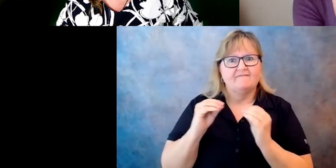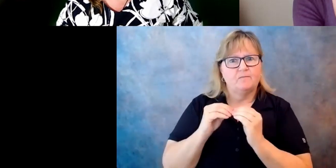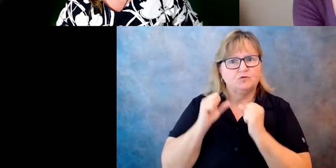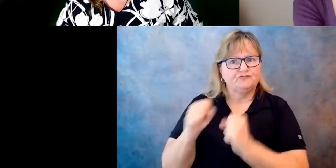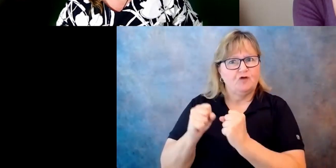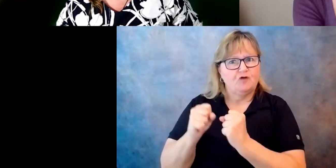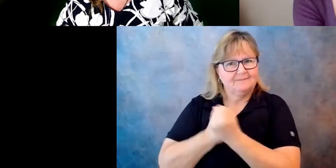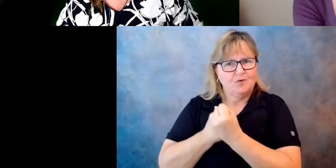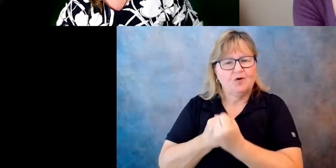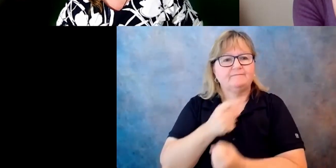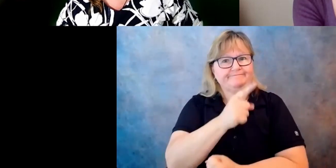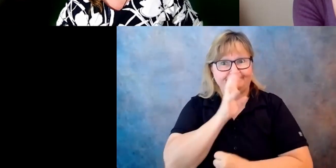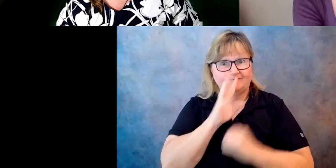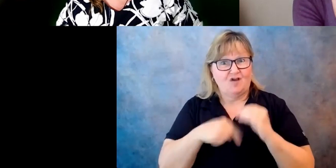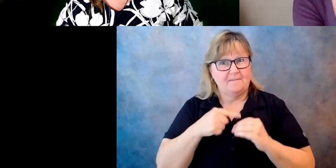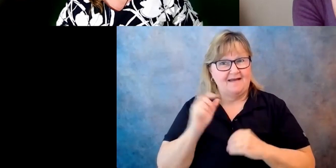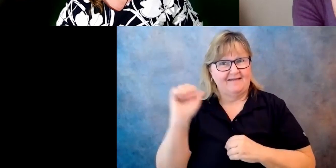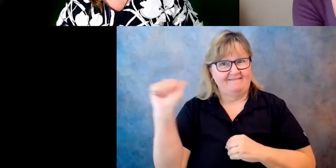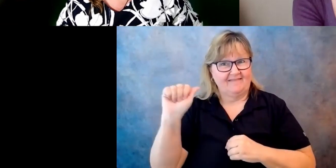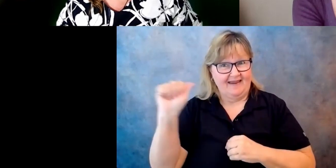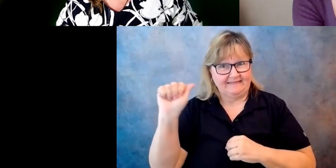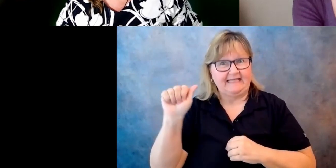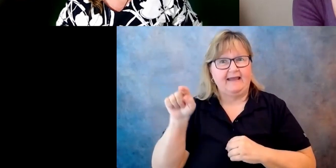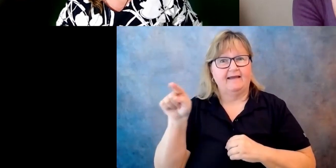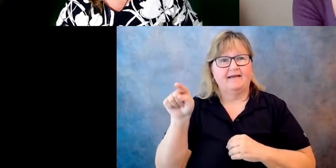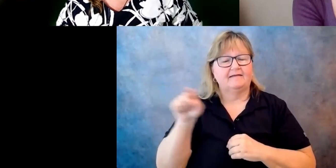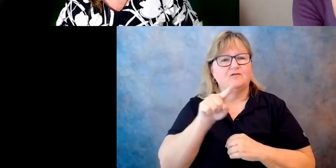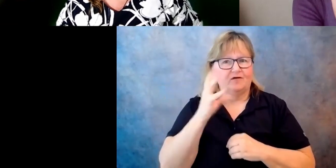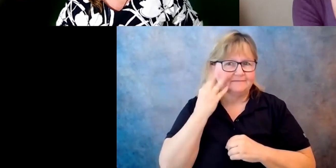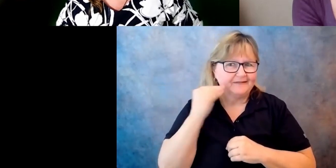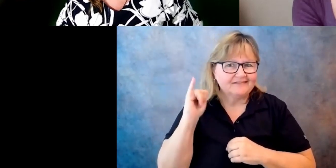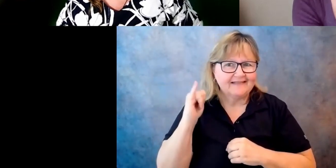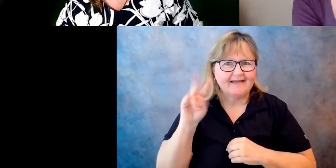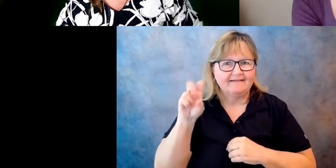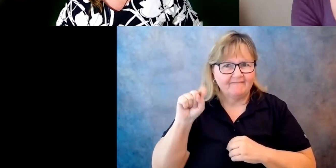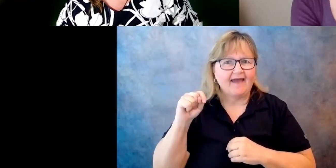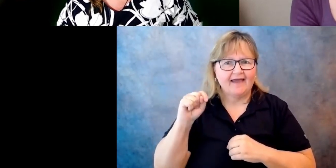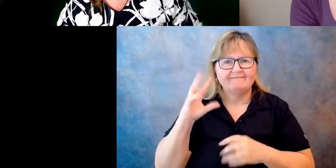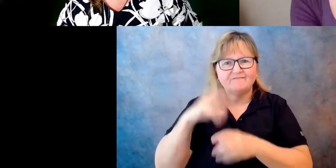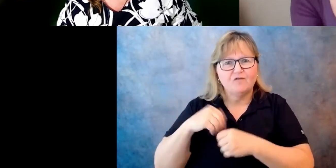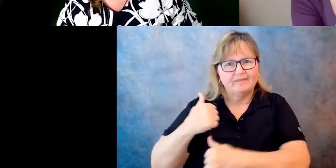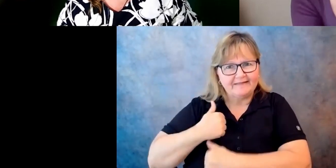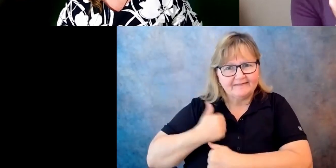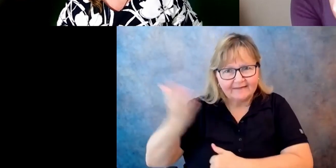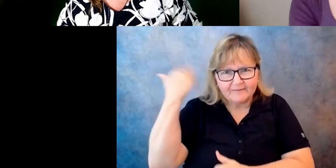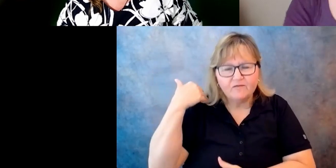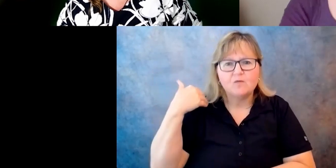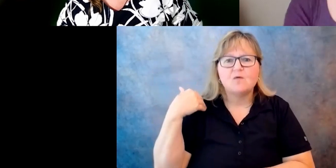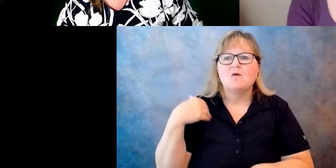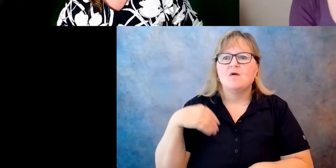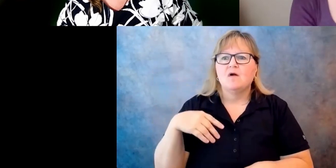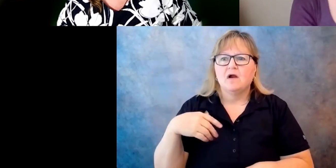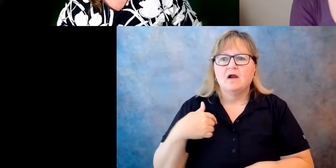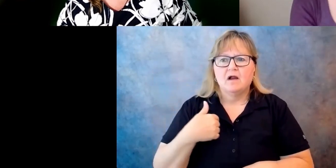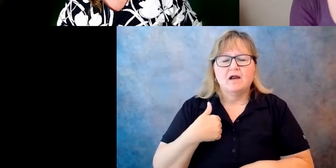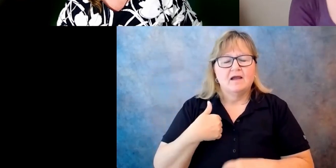Afghanistan, um, especially I'm thinking about with your experience as a veteran, it brings to mind, um, something that I did read, um, about, um,